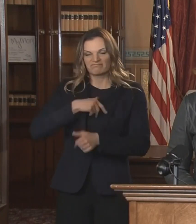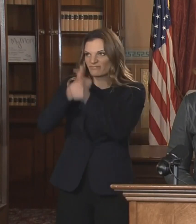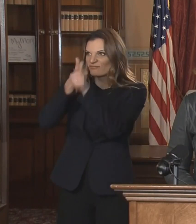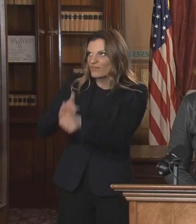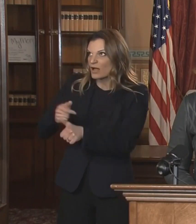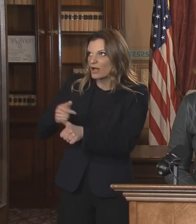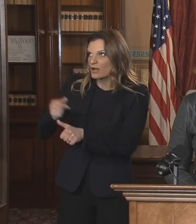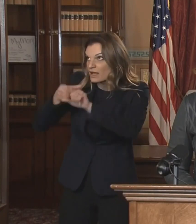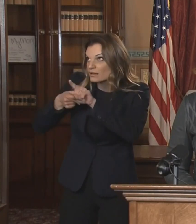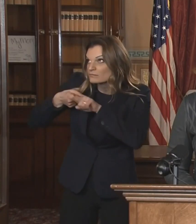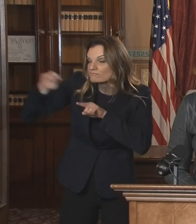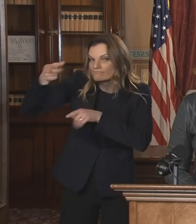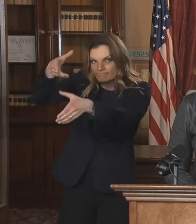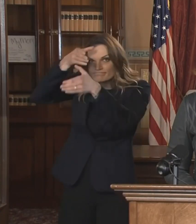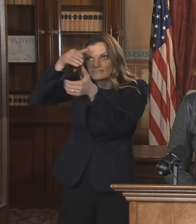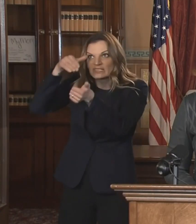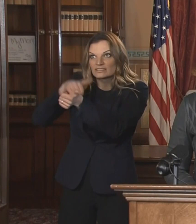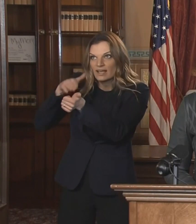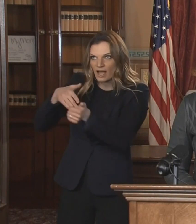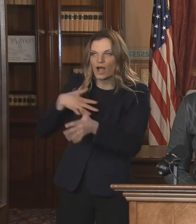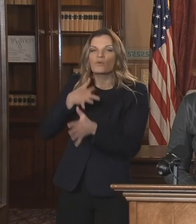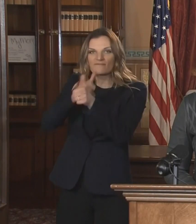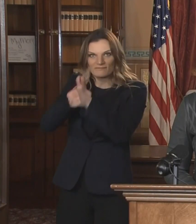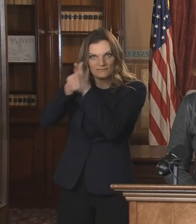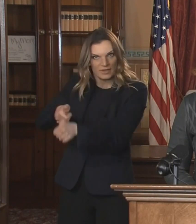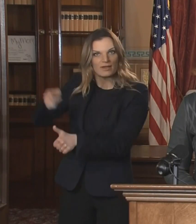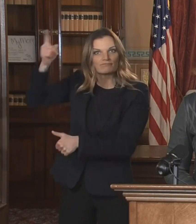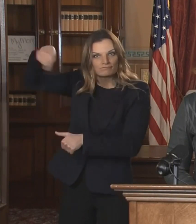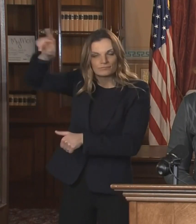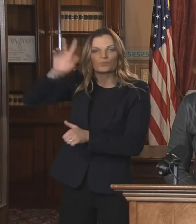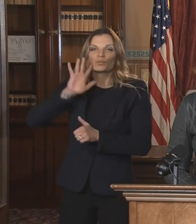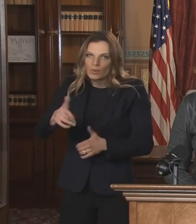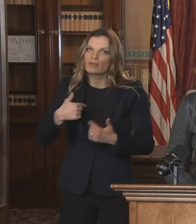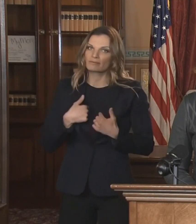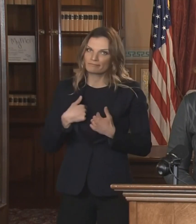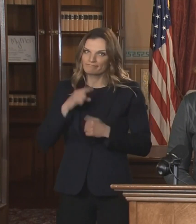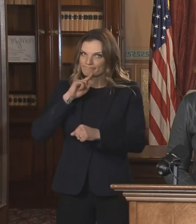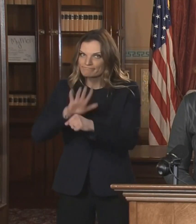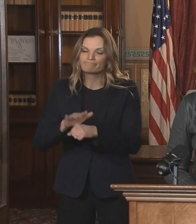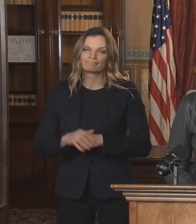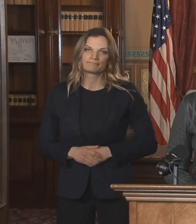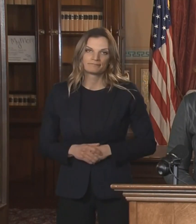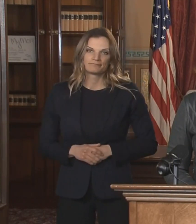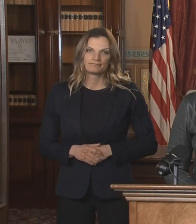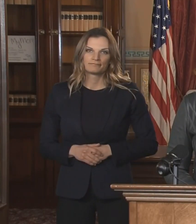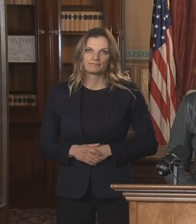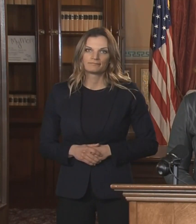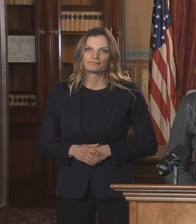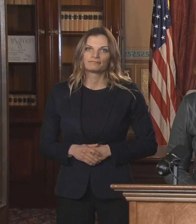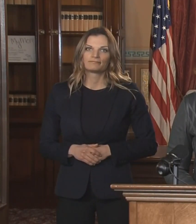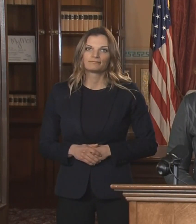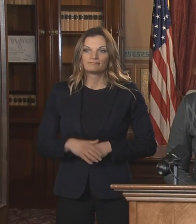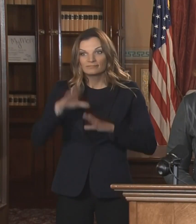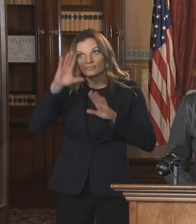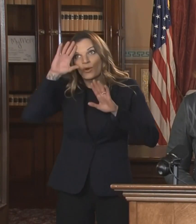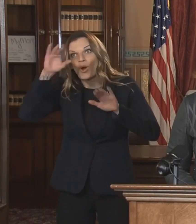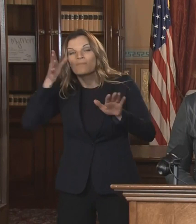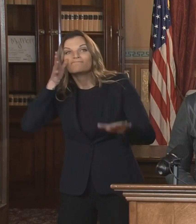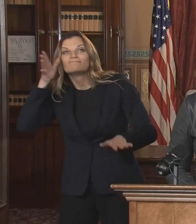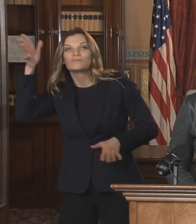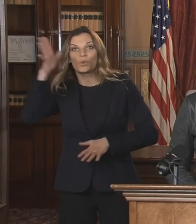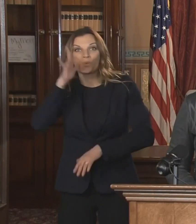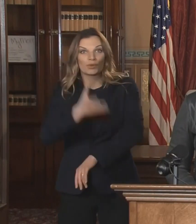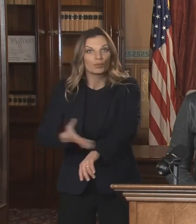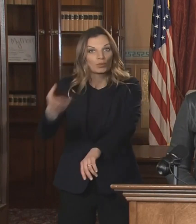as I continue to make decisions to protect people and public health. And the good news is there is hope on the